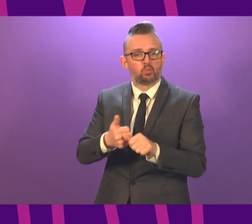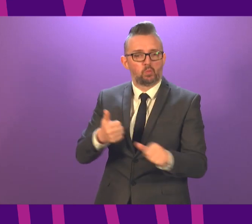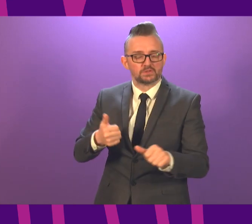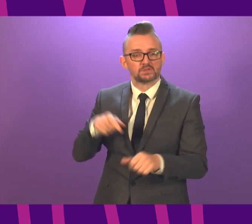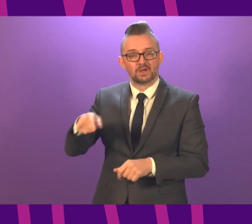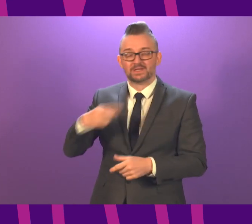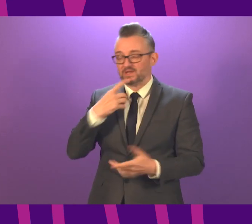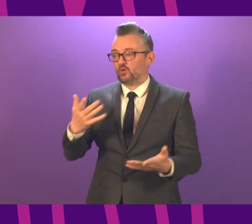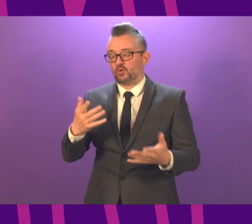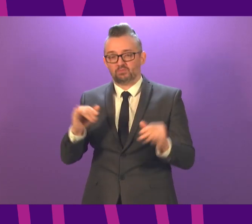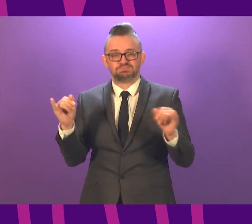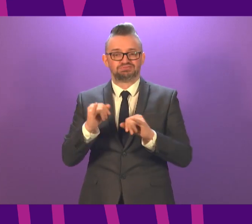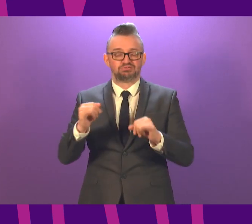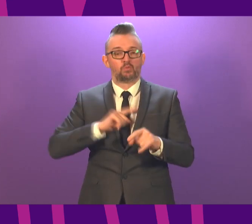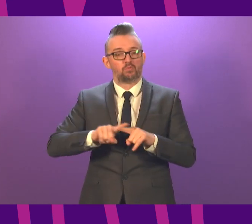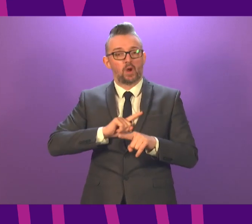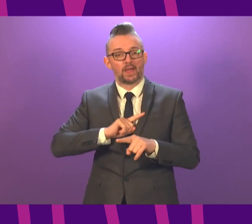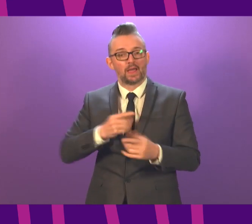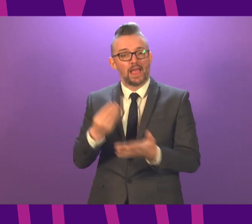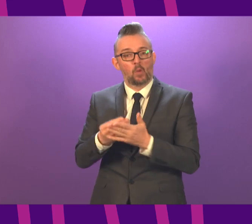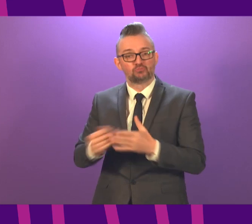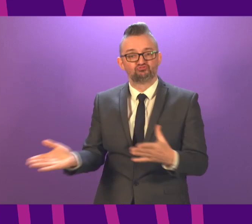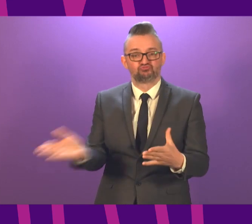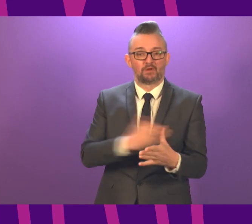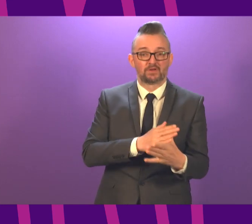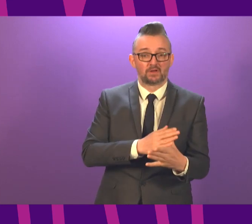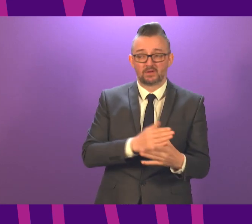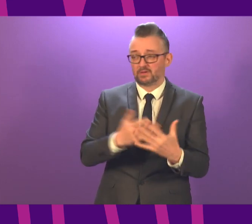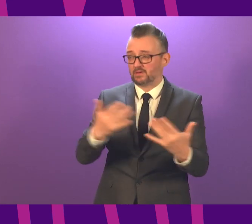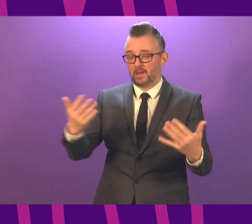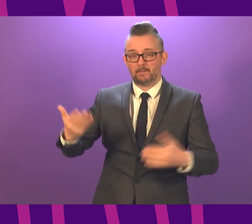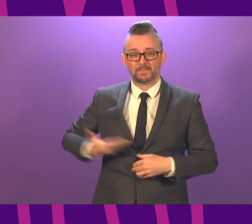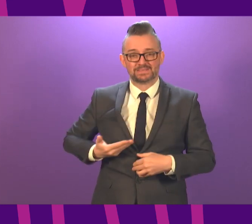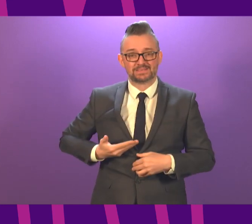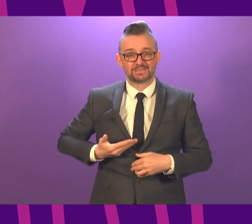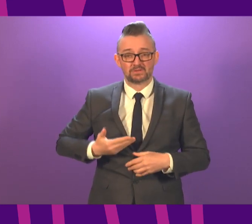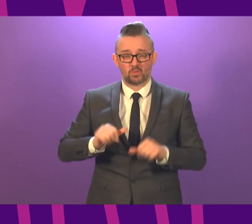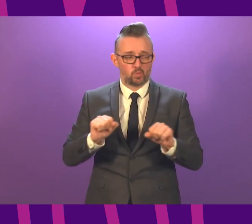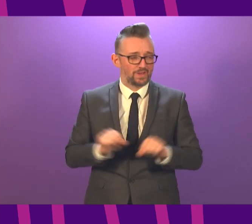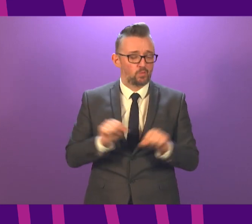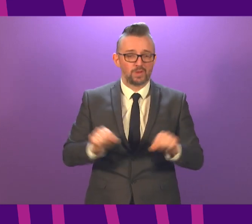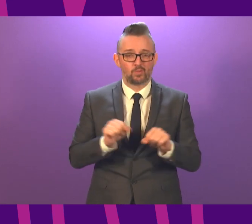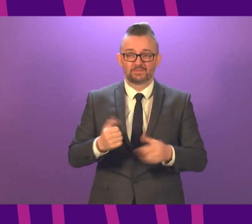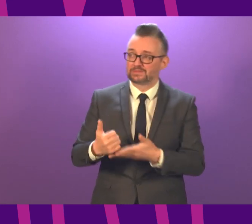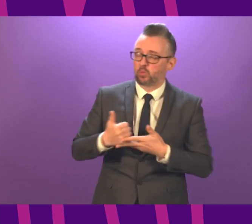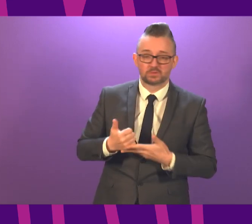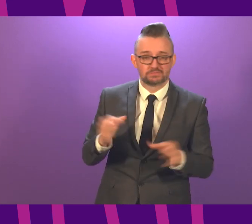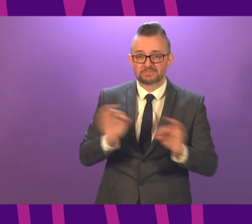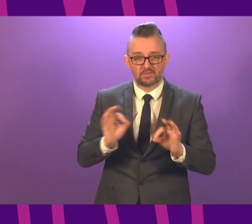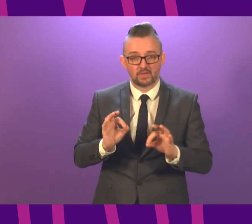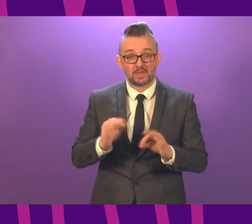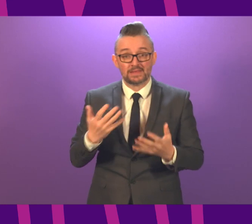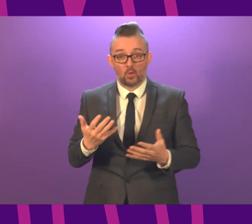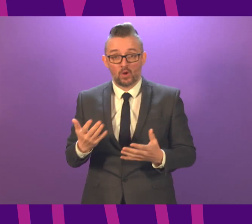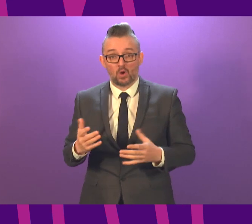blow for our economic recovery. Thousands of businesses are still waiting on support from July, and now we have returned to a full